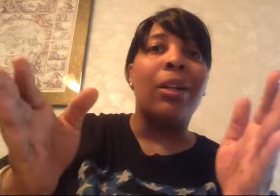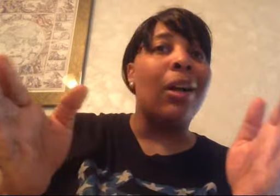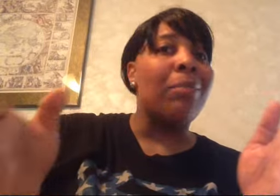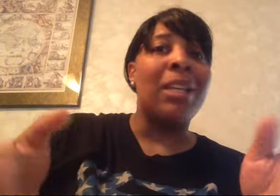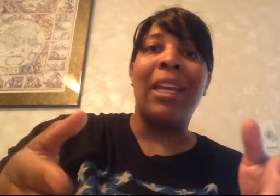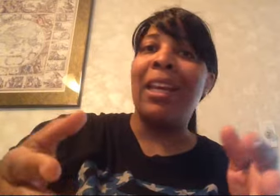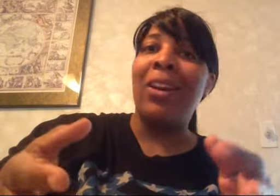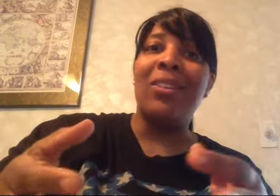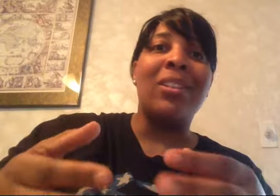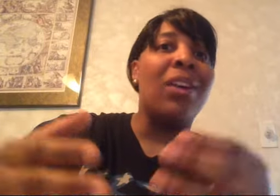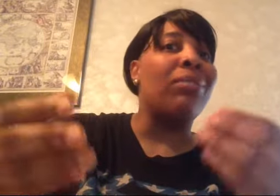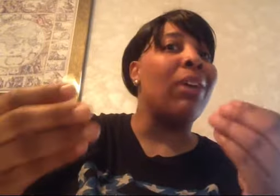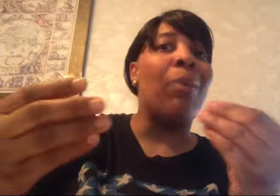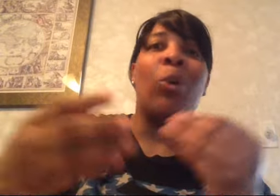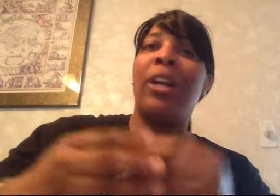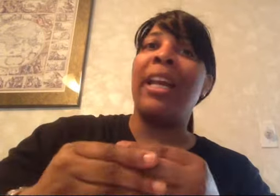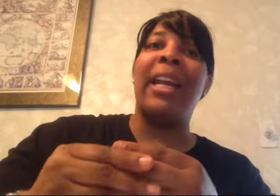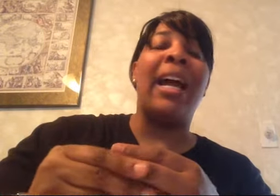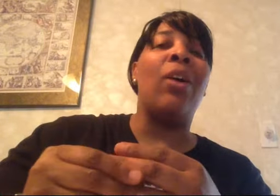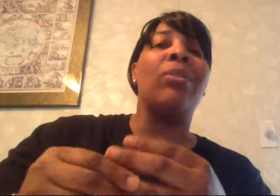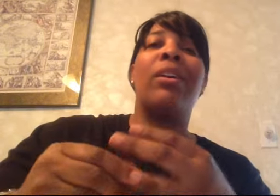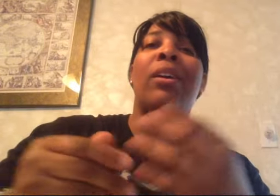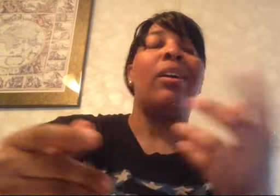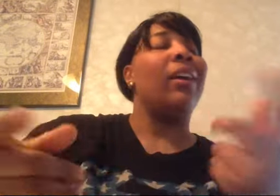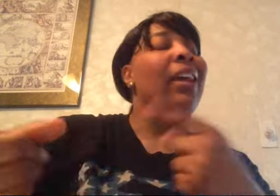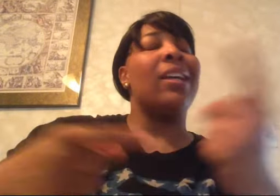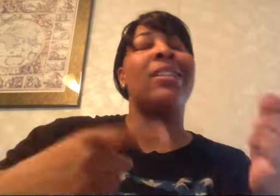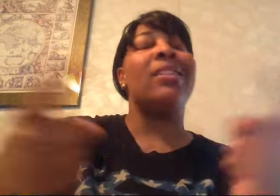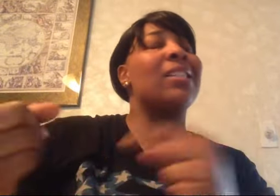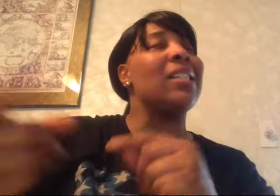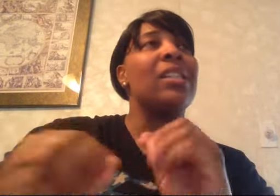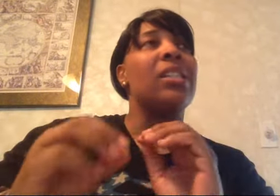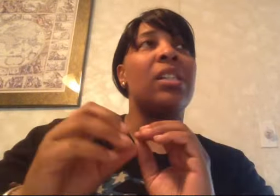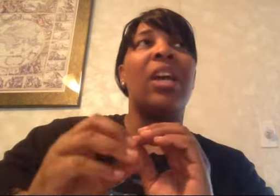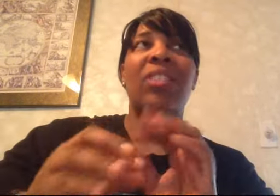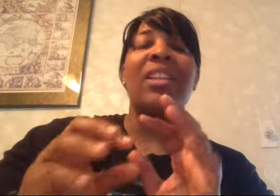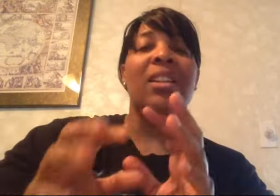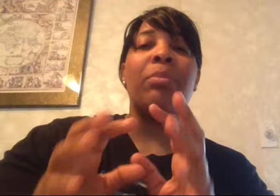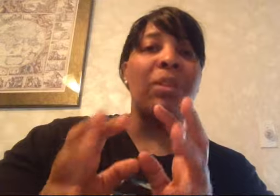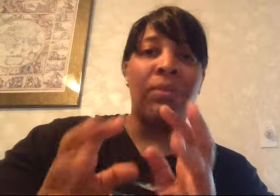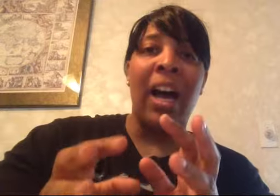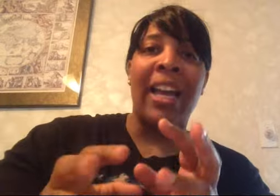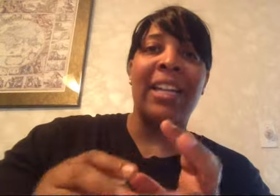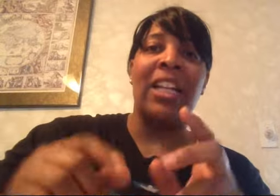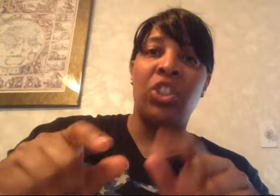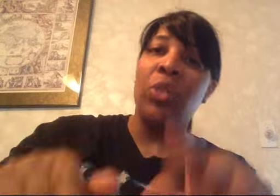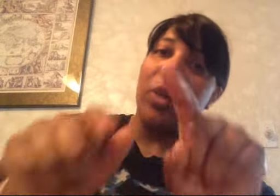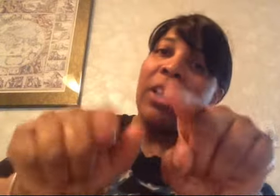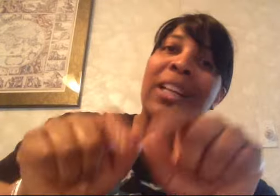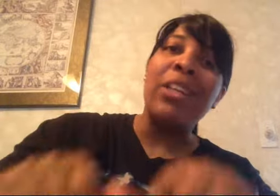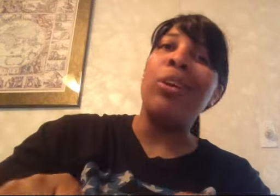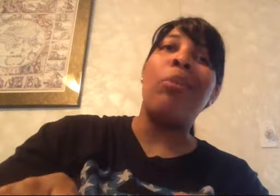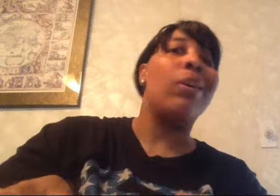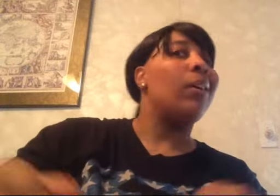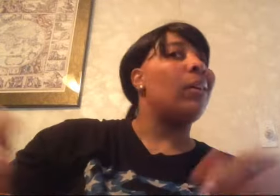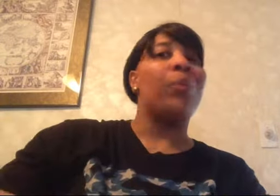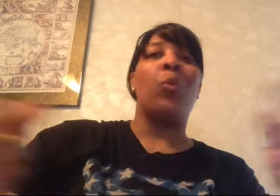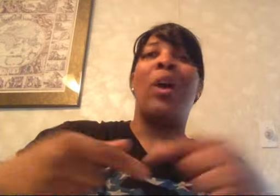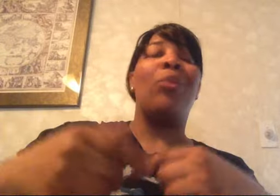I'm taking care of stuff I'm working it out and everything's gonna be fine I just wanted to let you know while